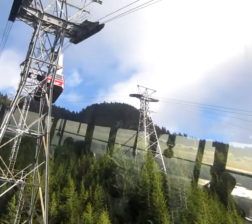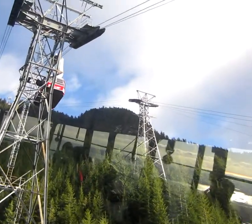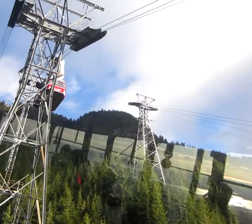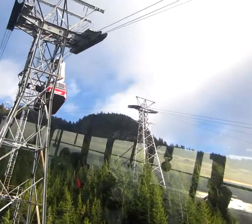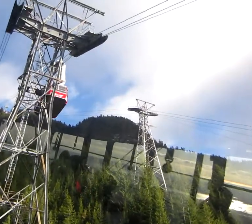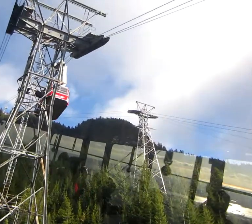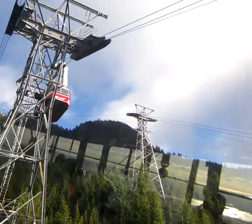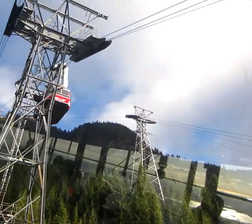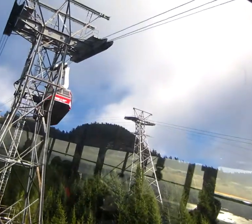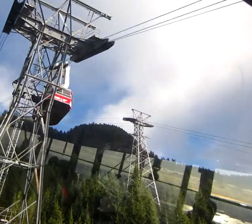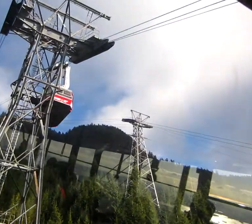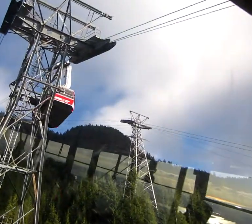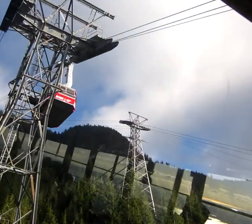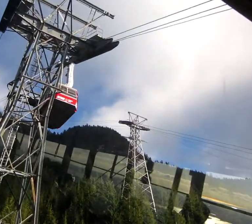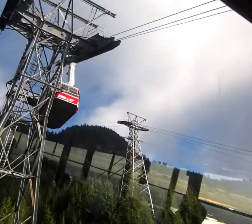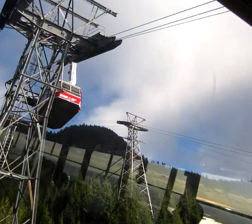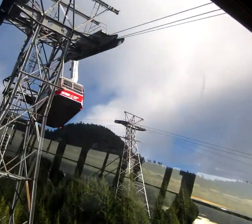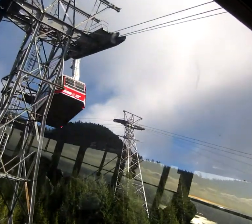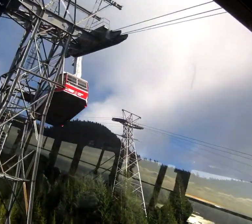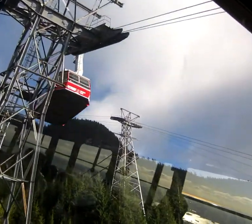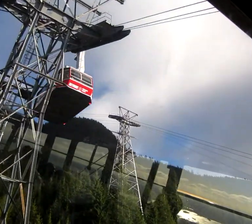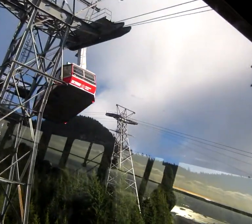making its downhill journey, and this marks our halfway point.